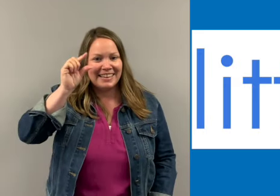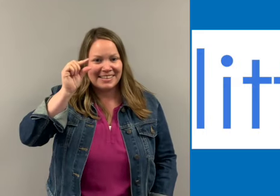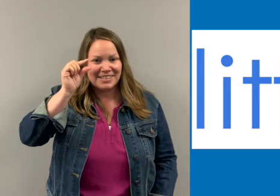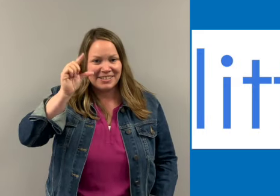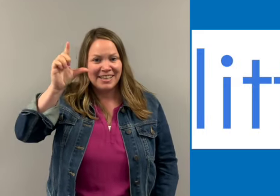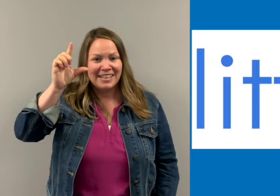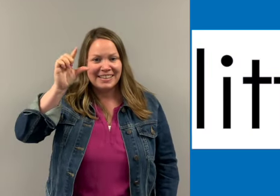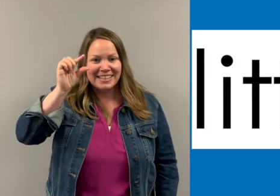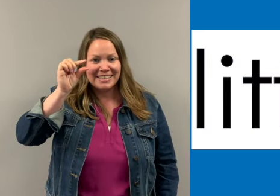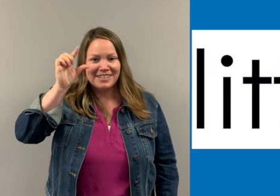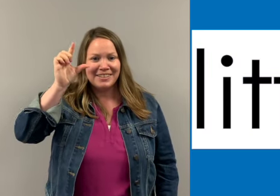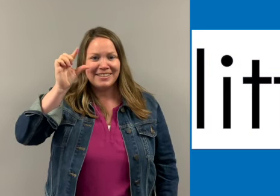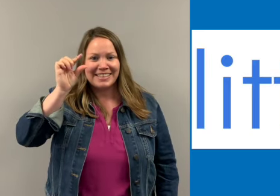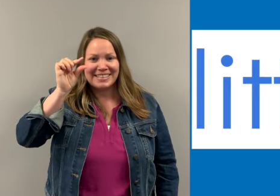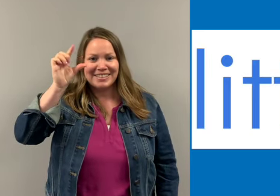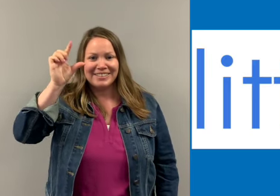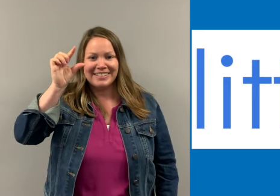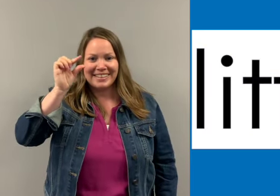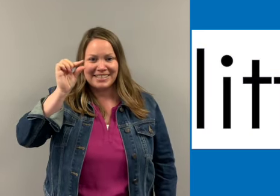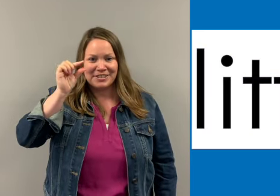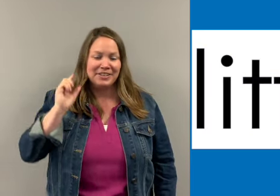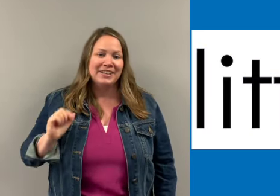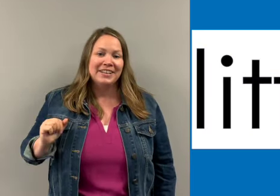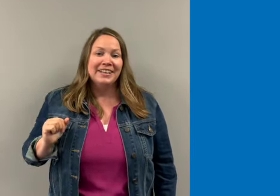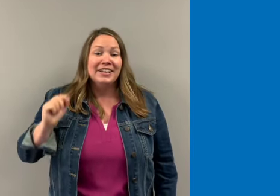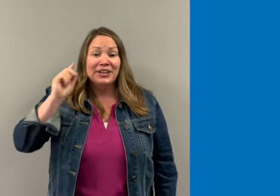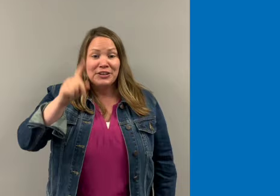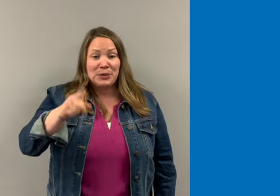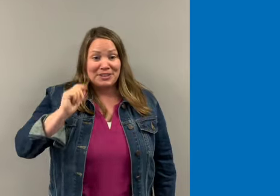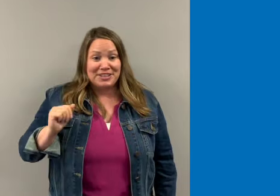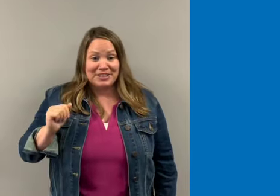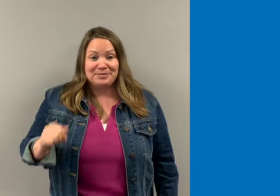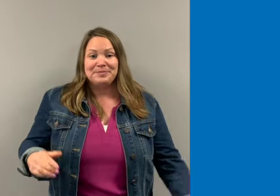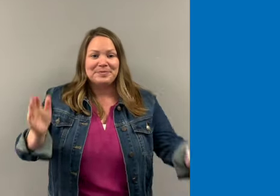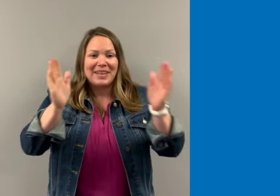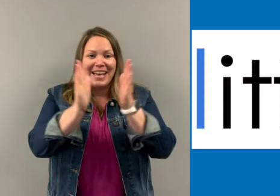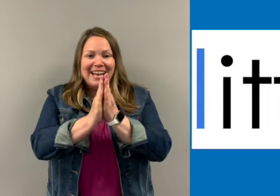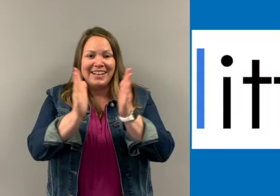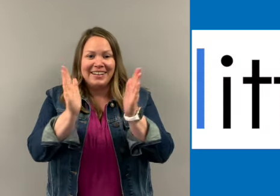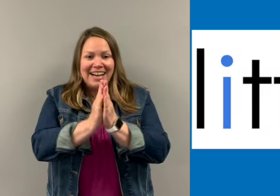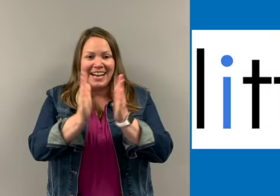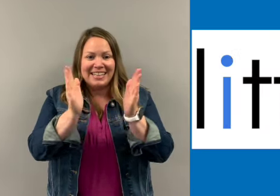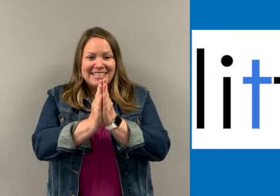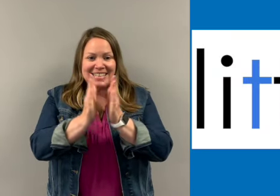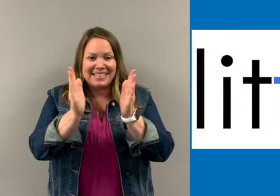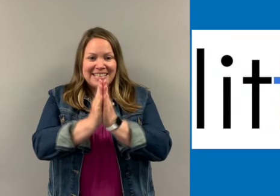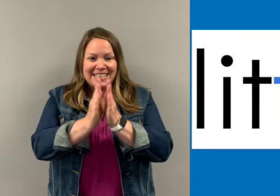little. Little, little, little. Your turn. L-I-T-T